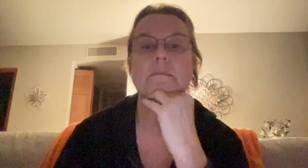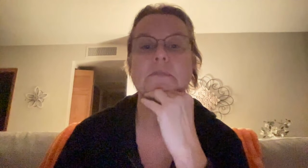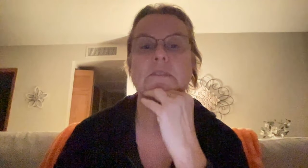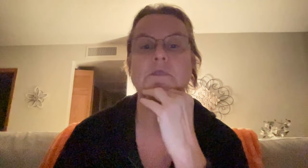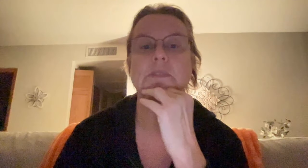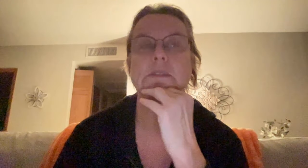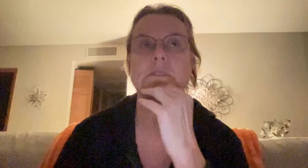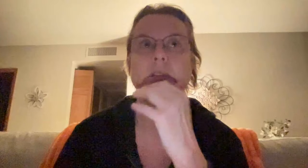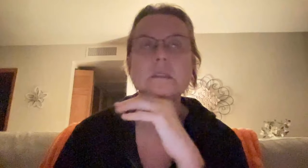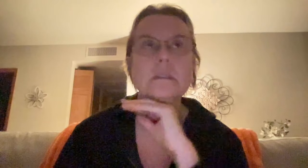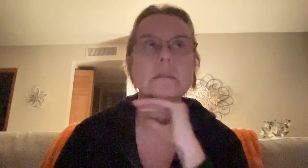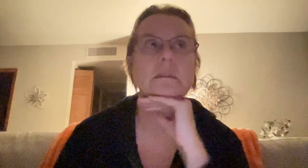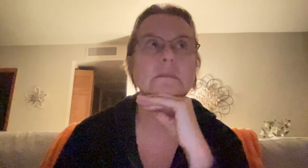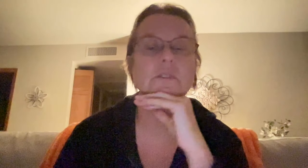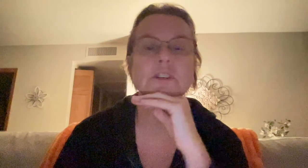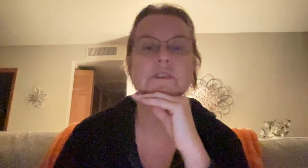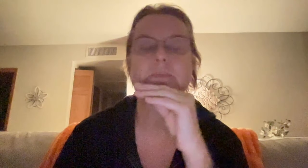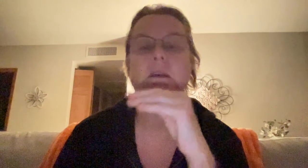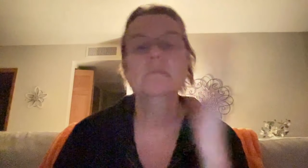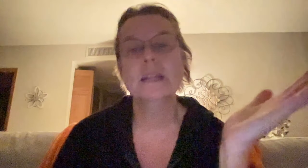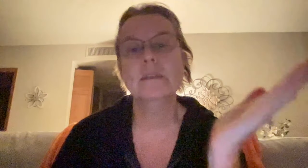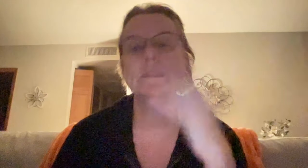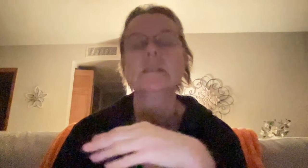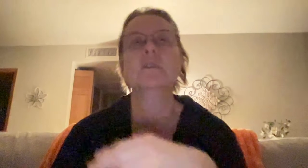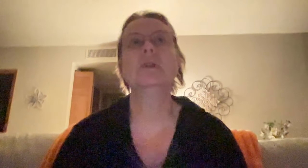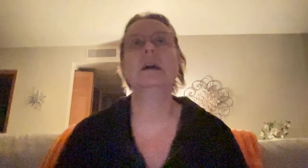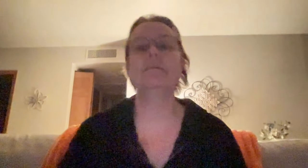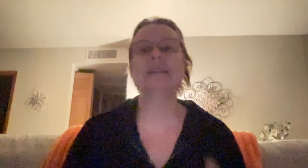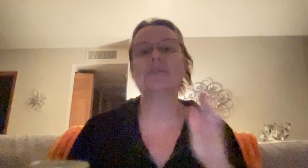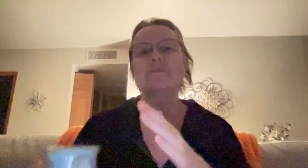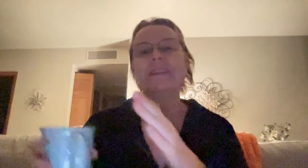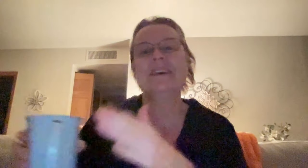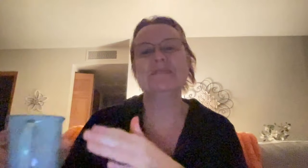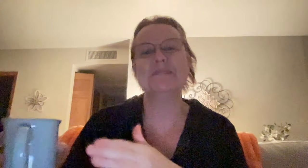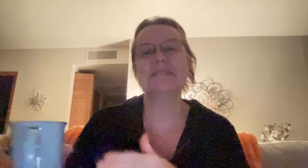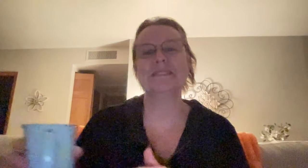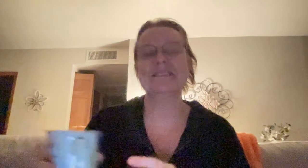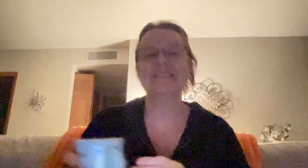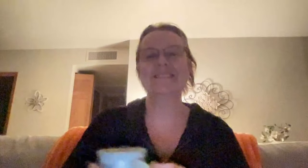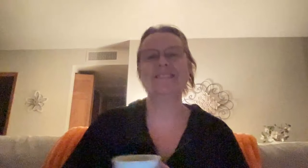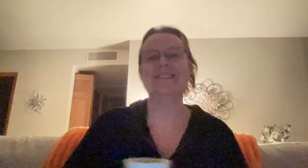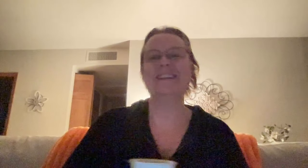privilege was different for sure. But anyway, so, um, but that's where my left comes in. Right.